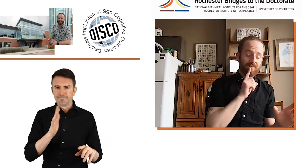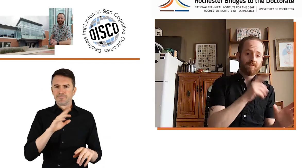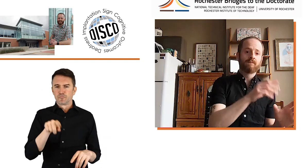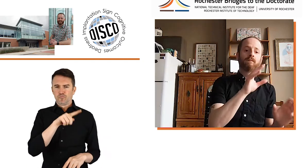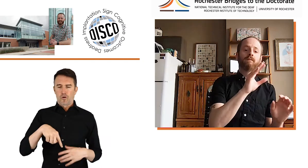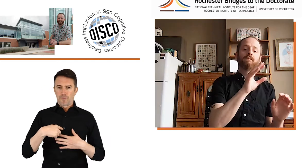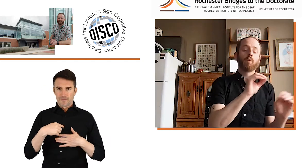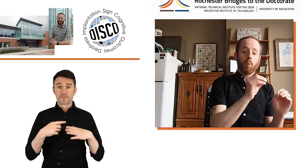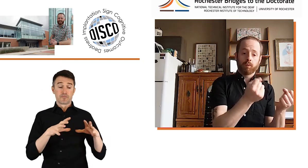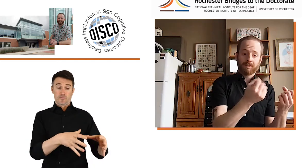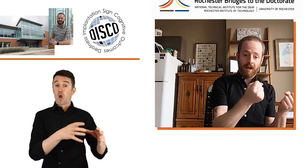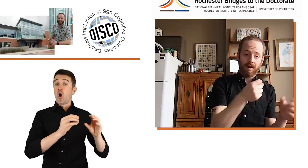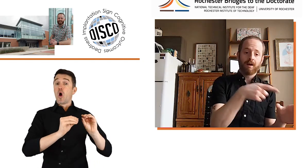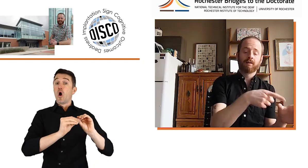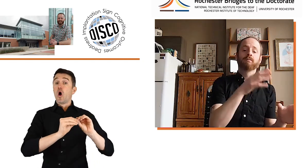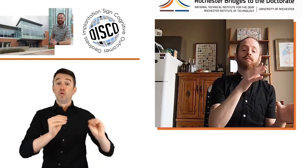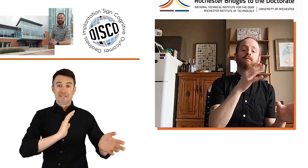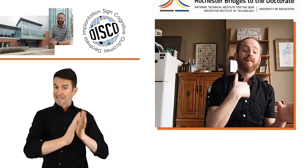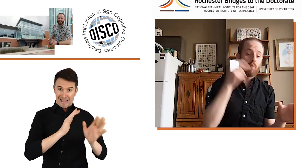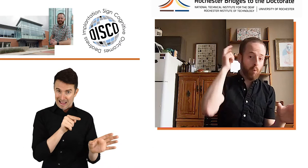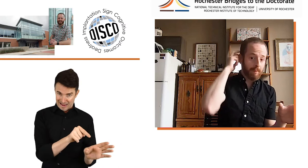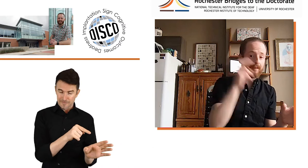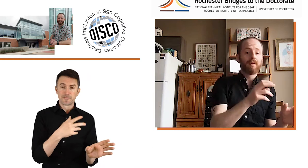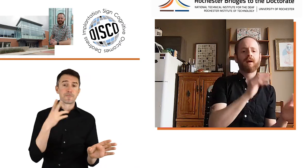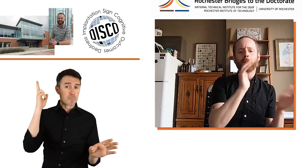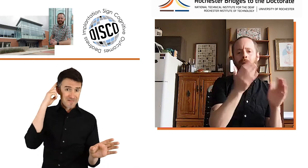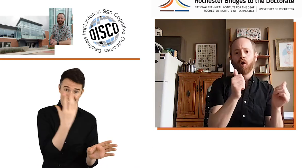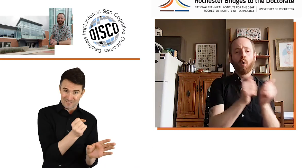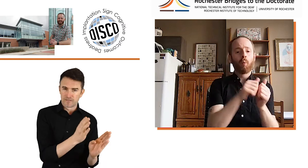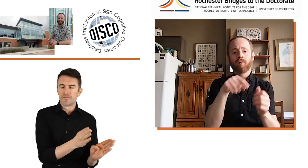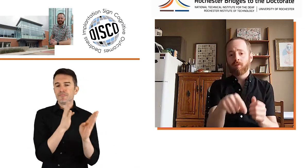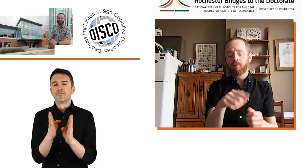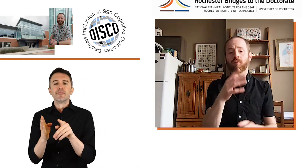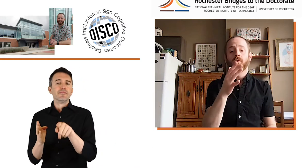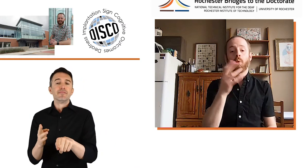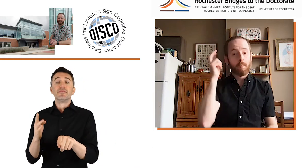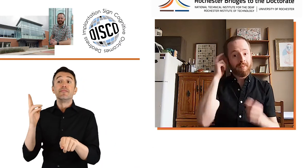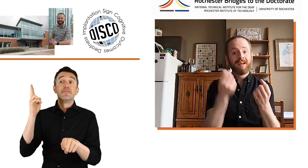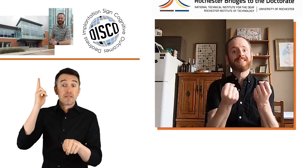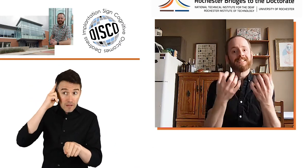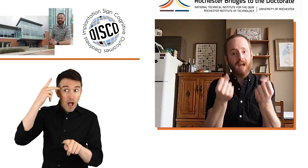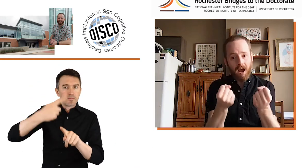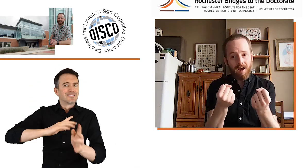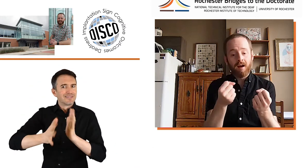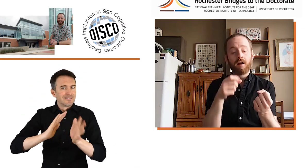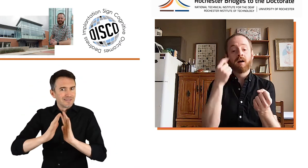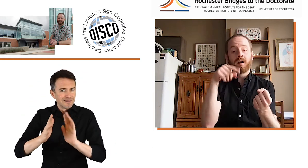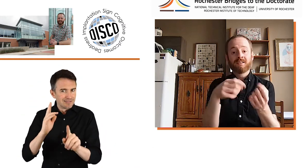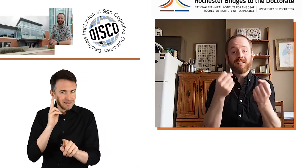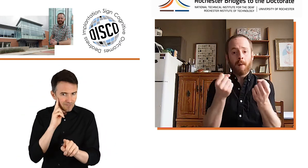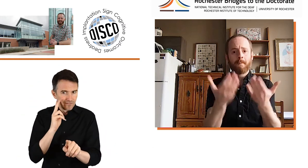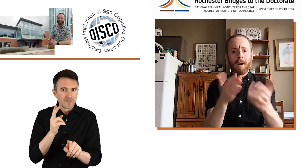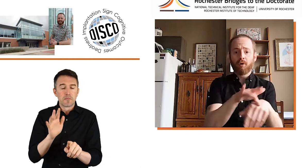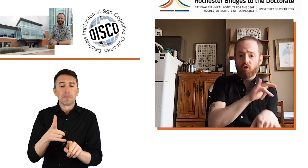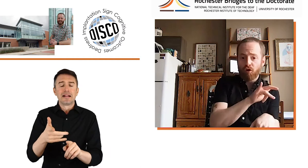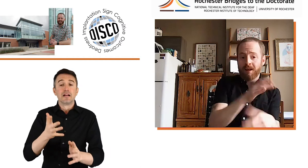So we are comparing Deaf people who do not use sign language who have a cochlear implant, compared to people who do use sign language who